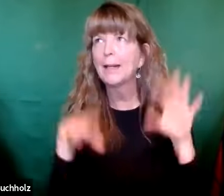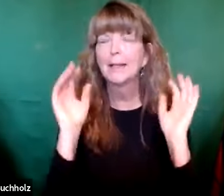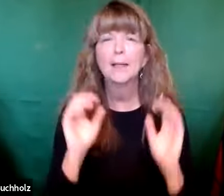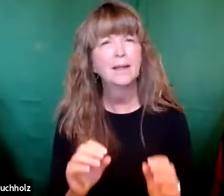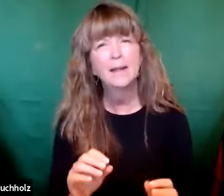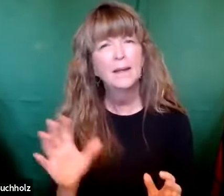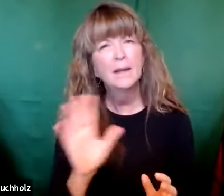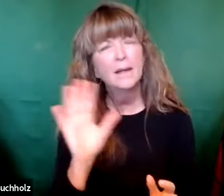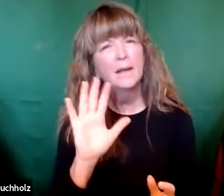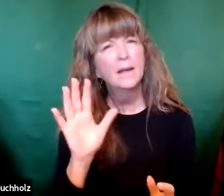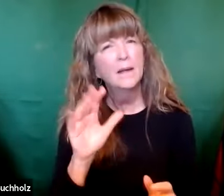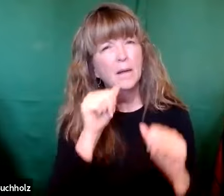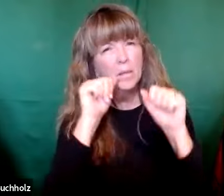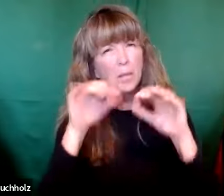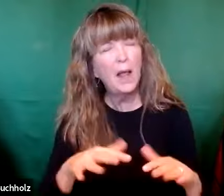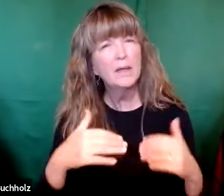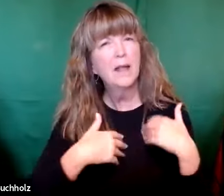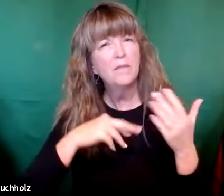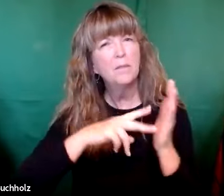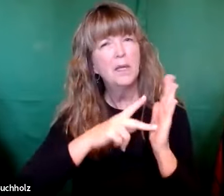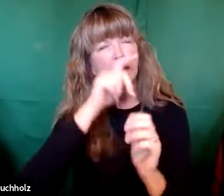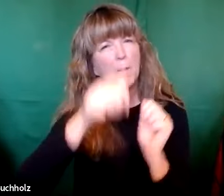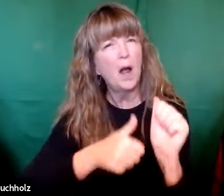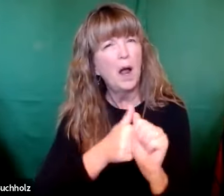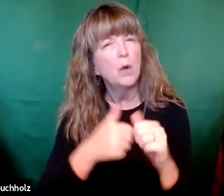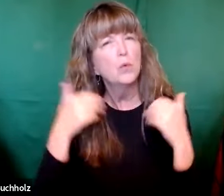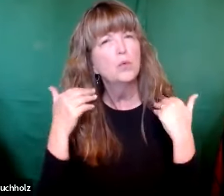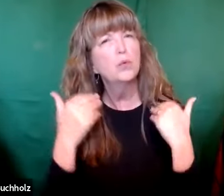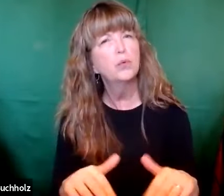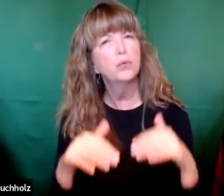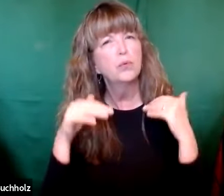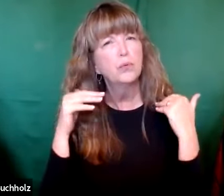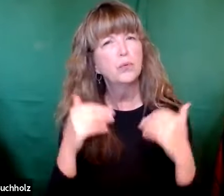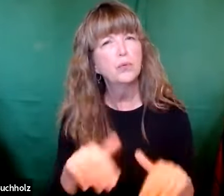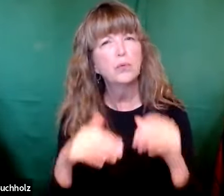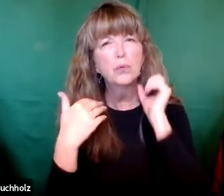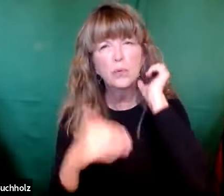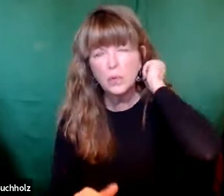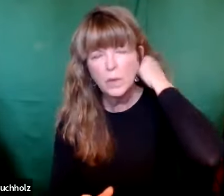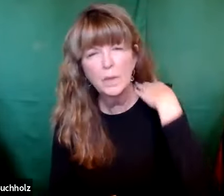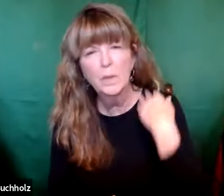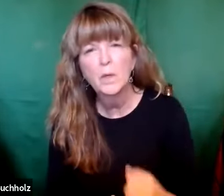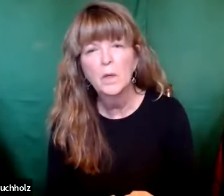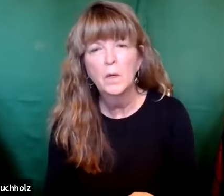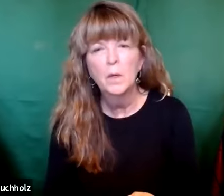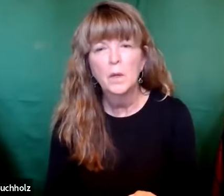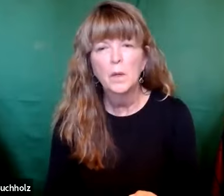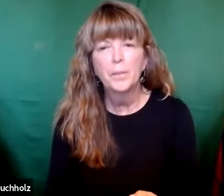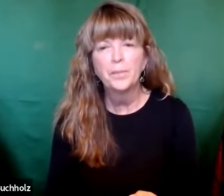I got a free coffee at Starbucks. Hashtag blessed. But blessedness has such a